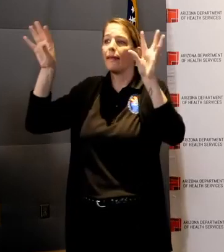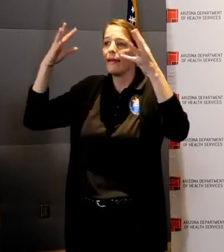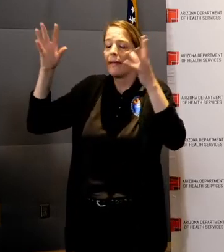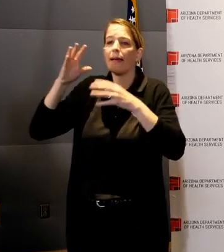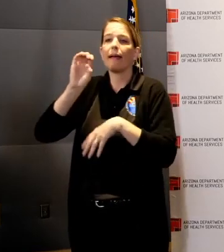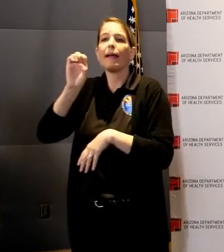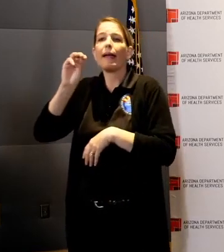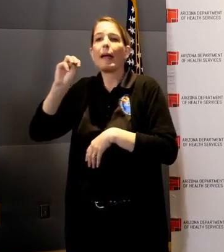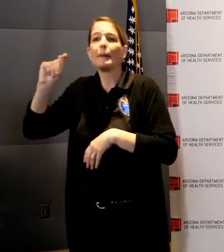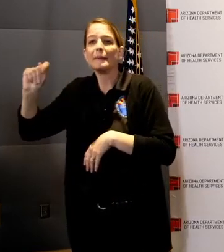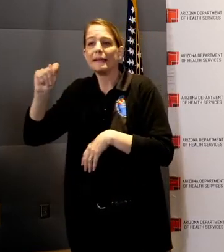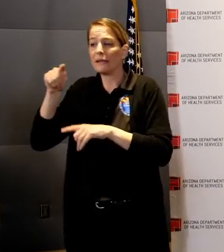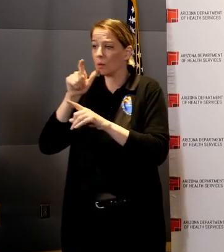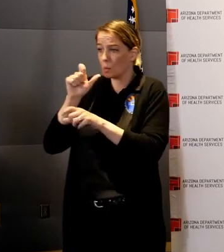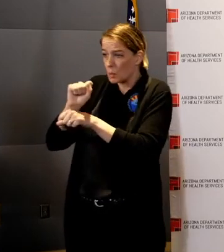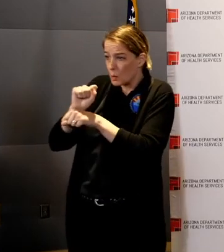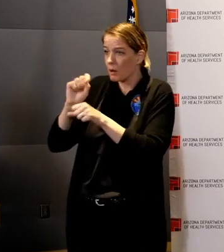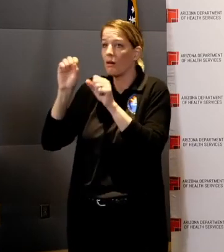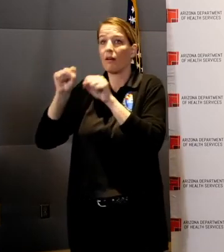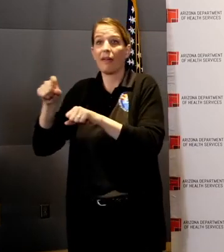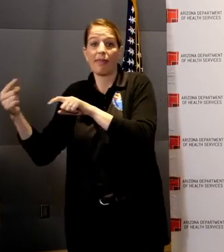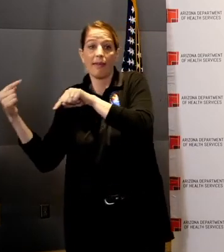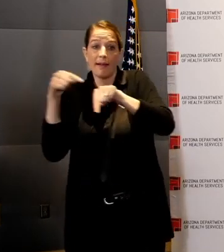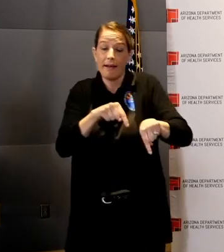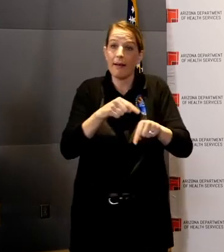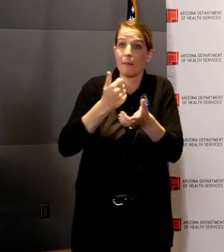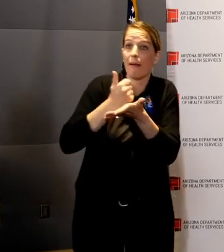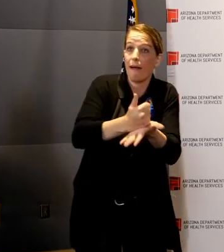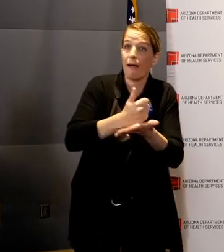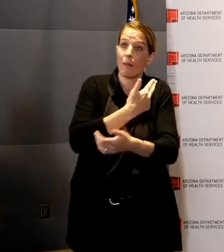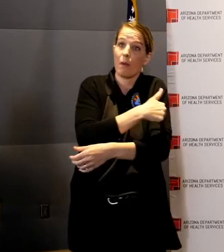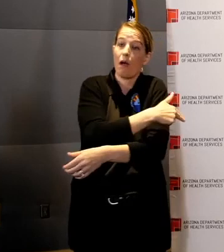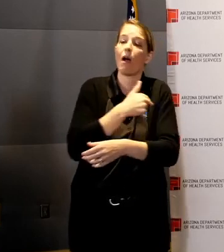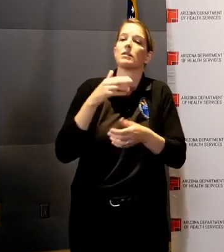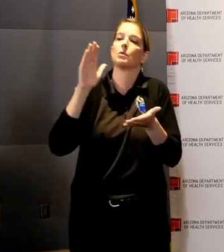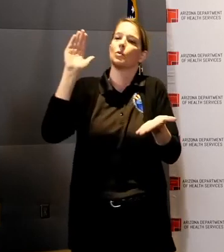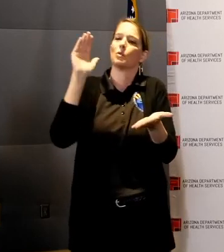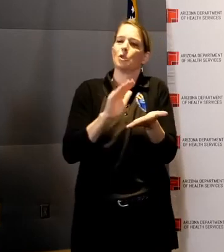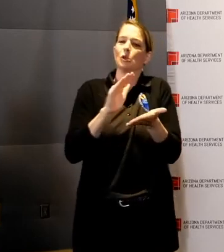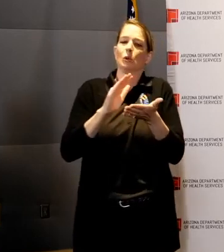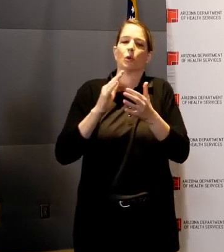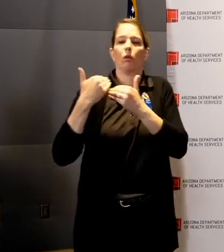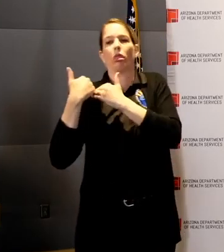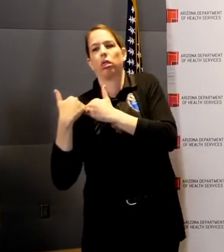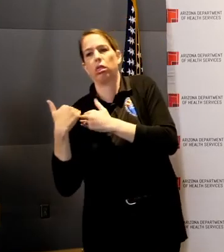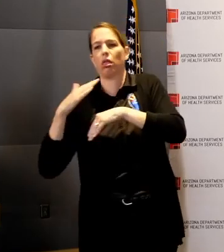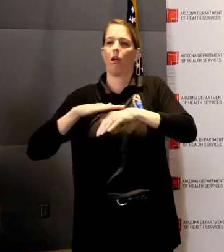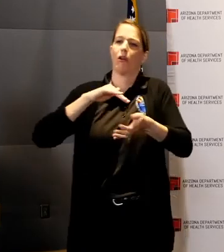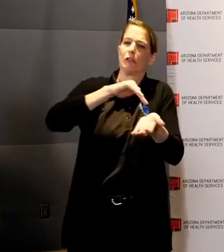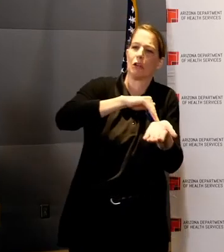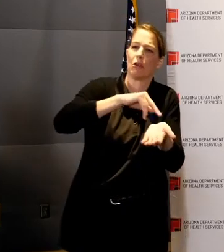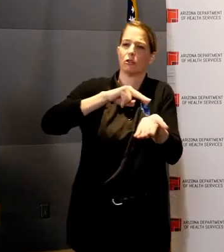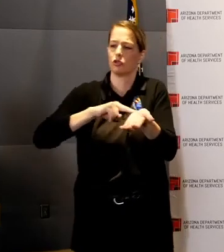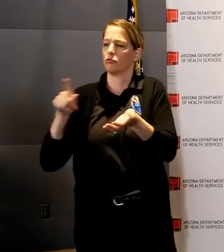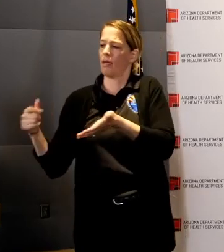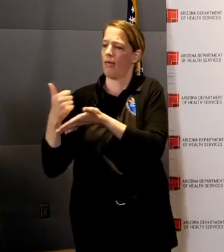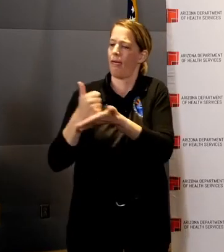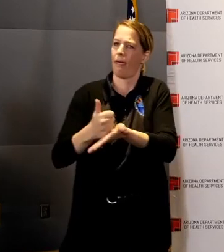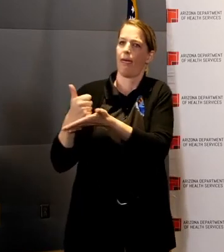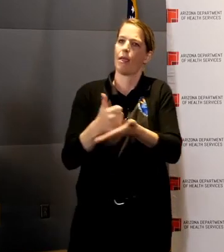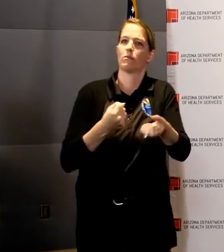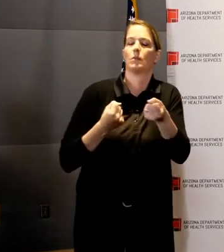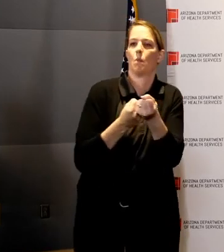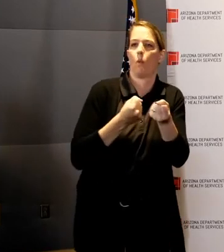expanded services to those in need. In terms of hospital resources, we must continue to increase our bed capacity.